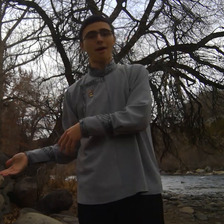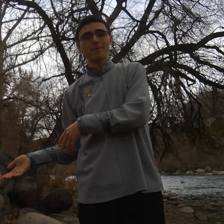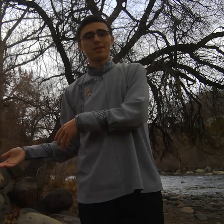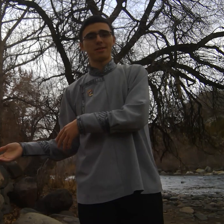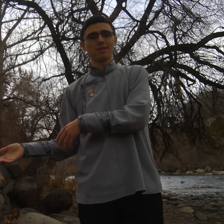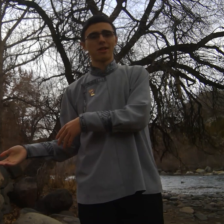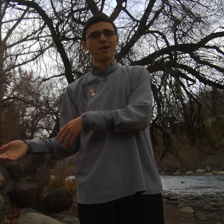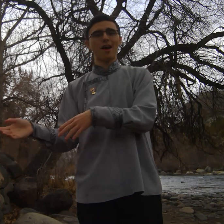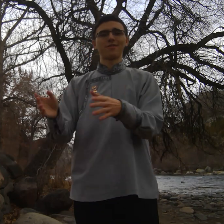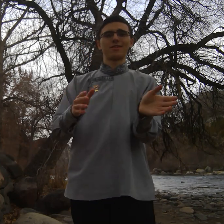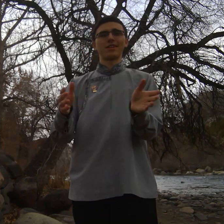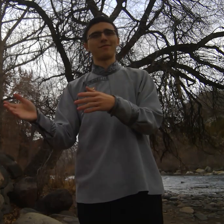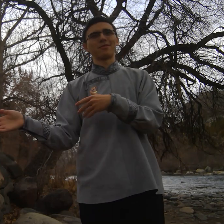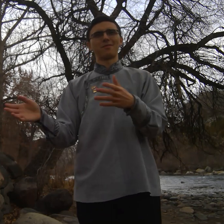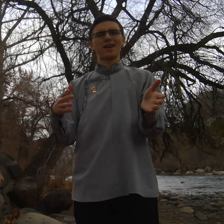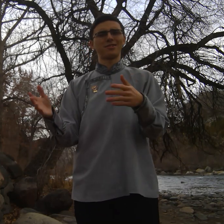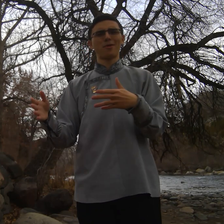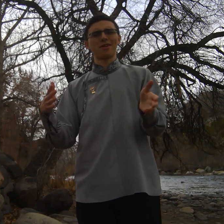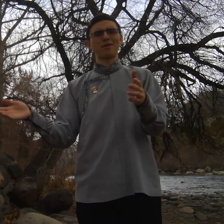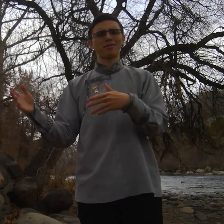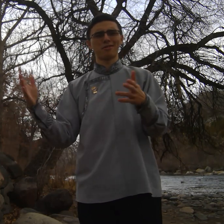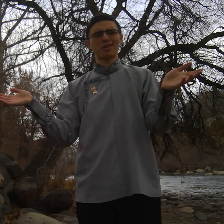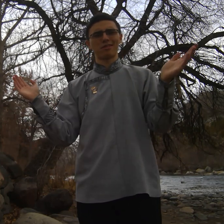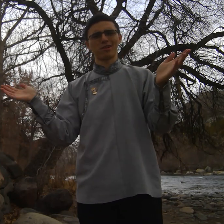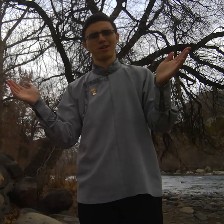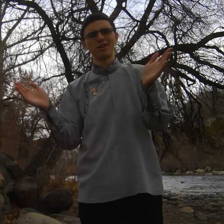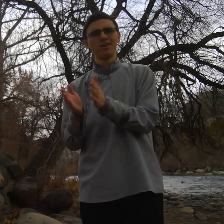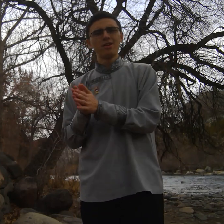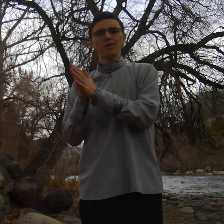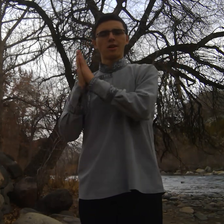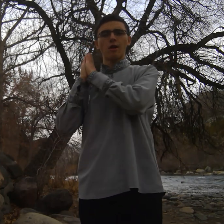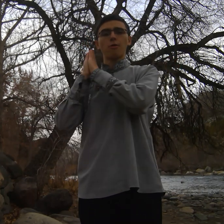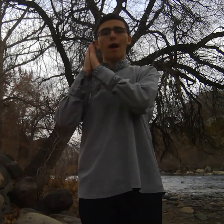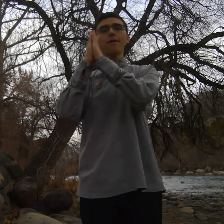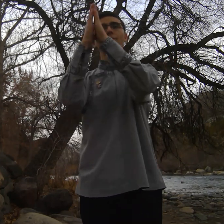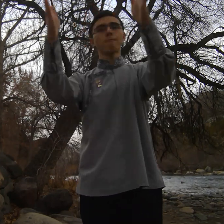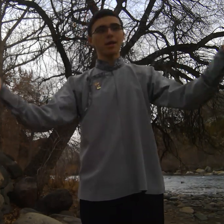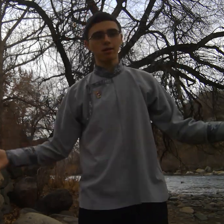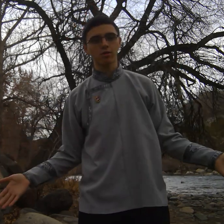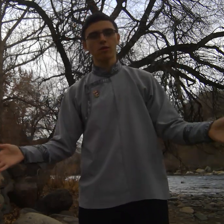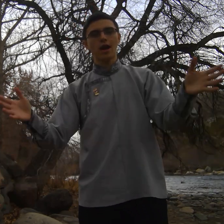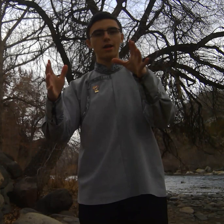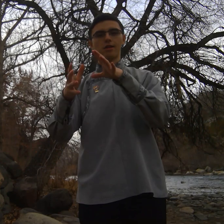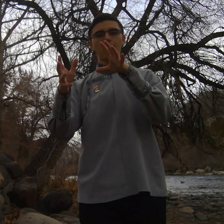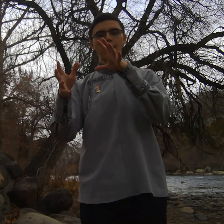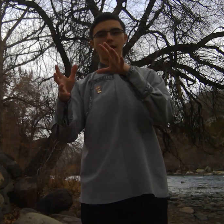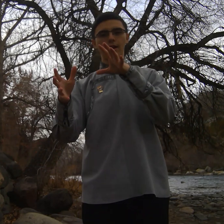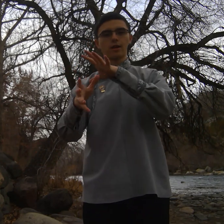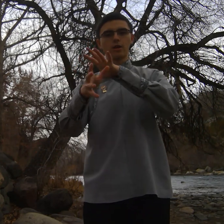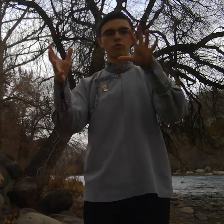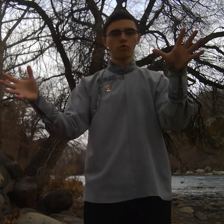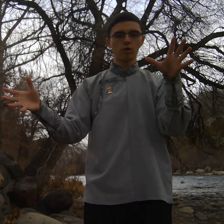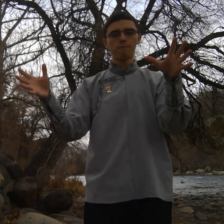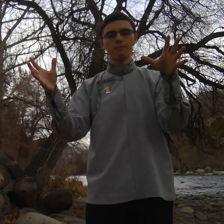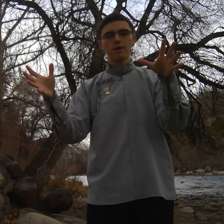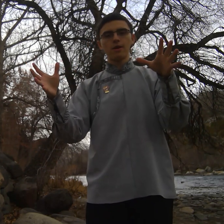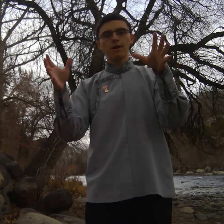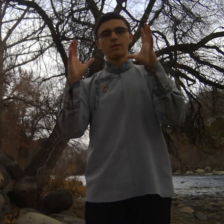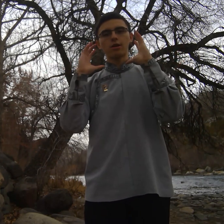apartment so I haven't even had to worry about those things really so as for Peace Corps as a group the